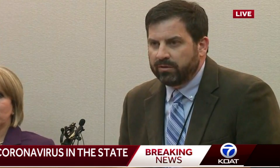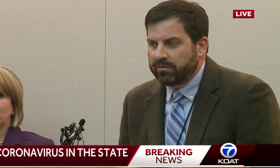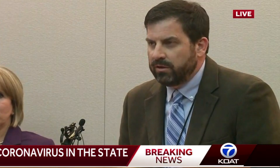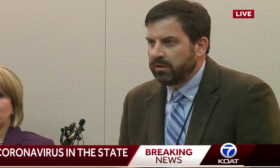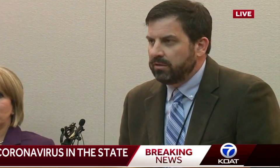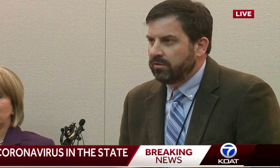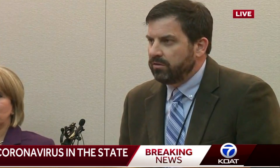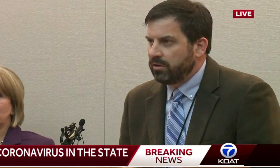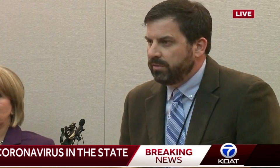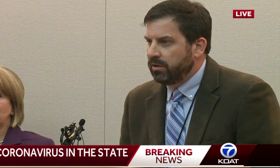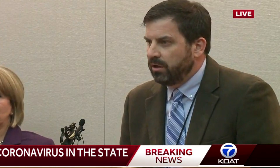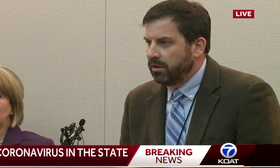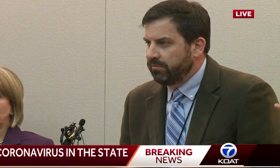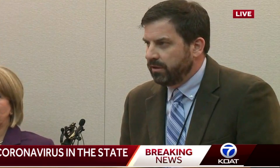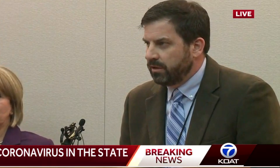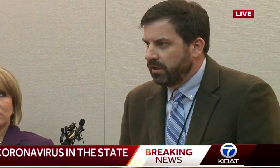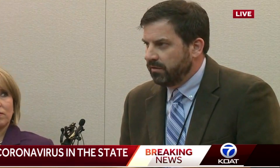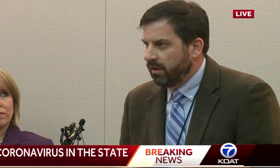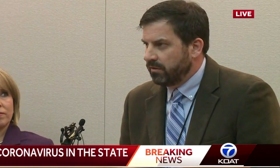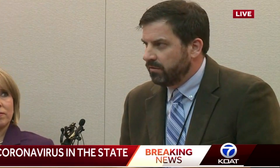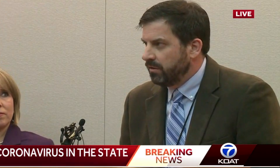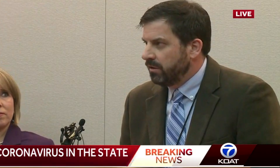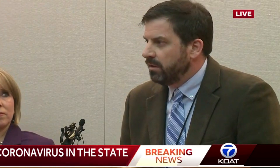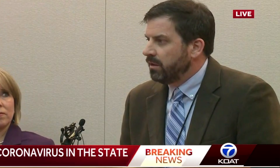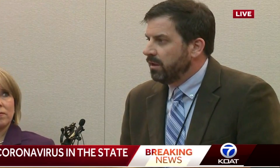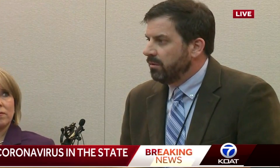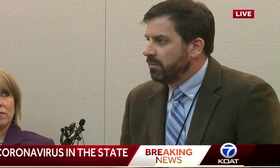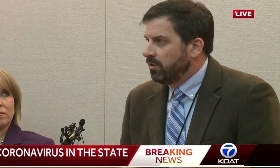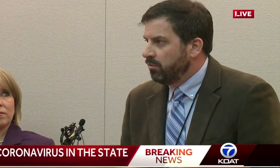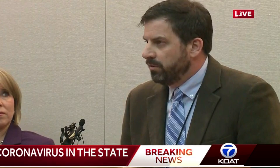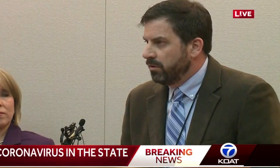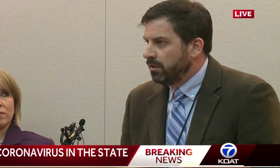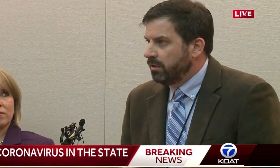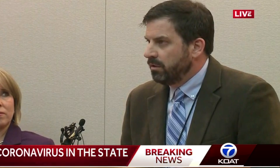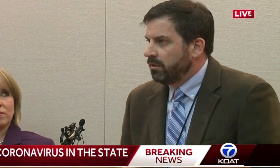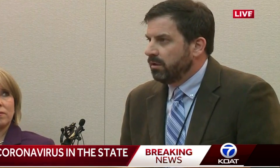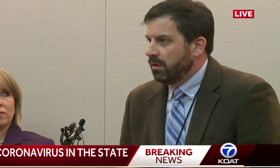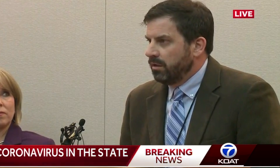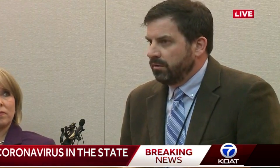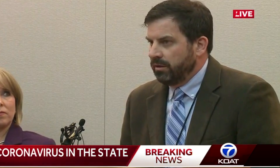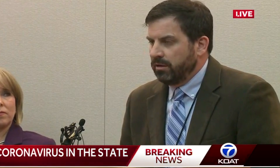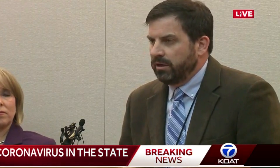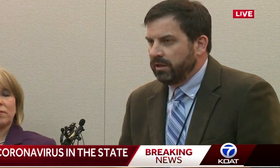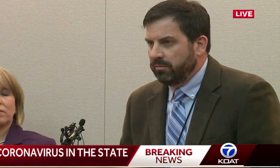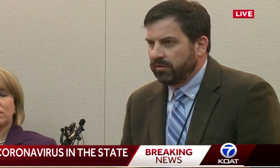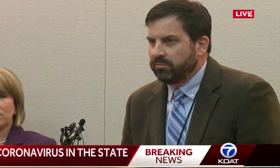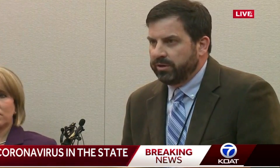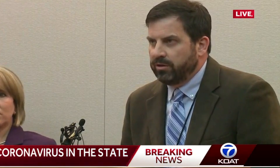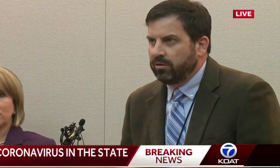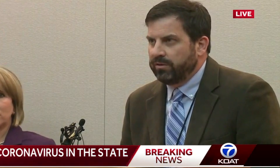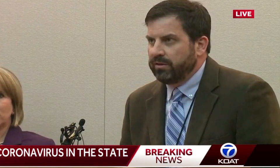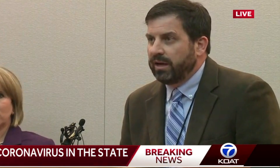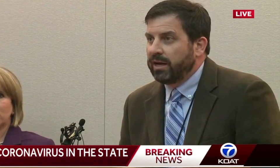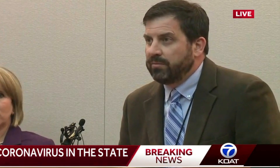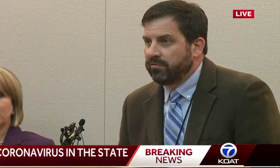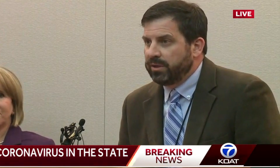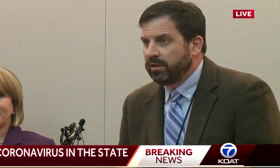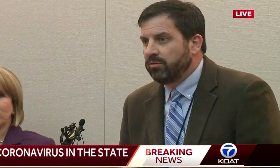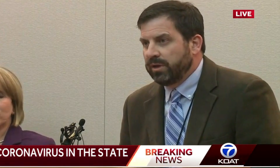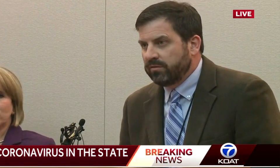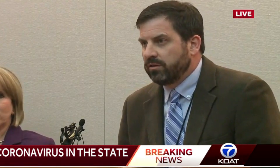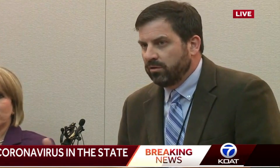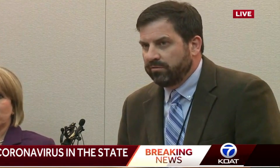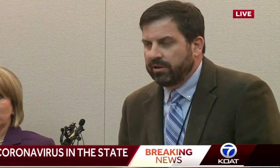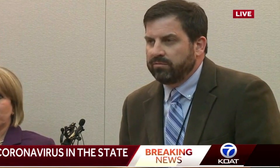household members to determine all of their contacts over their incubation period or over the time